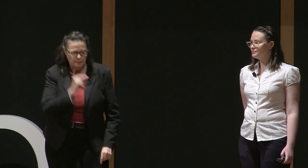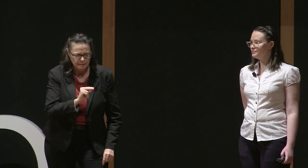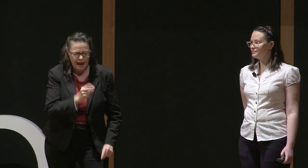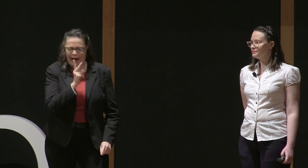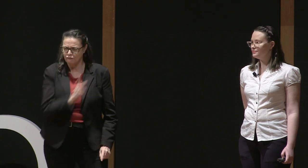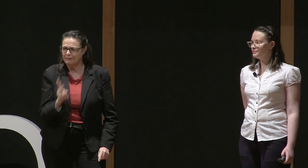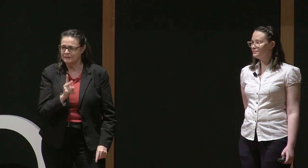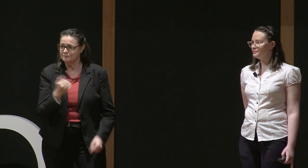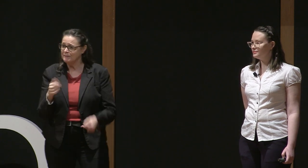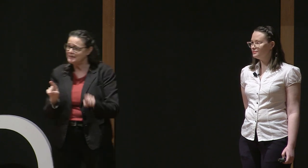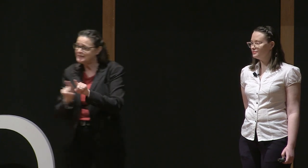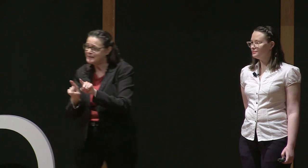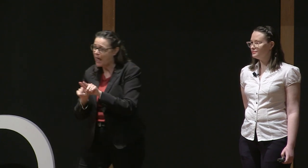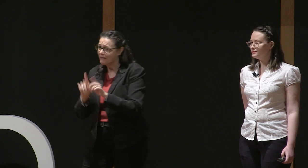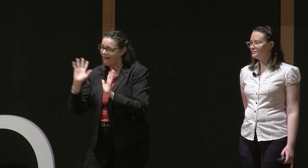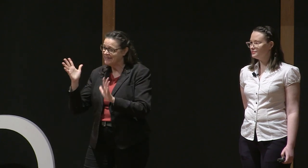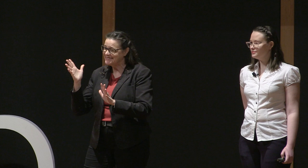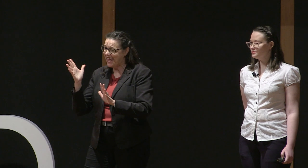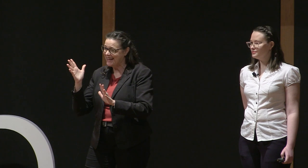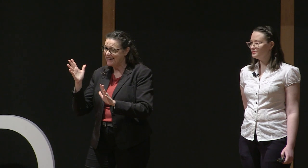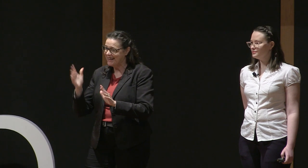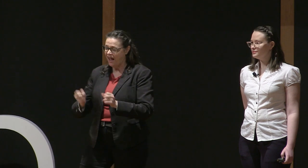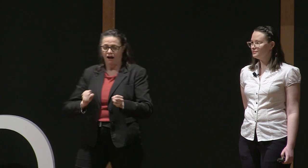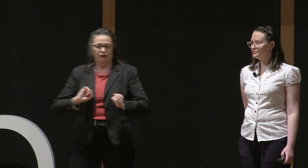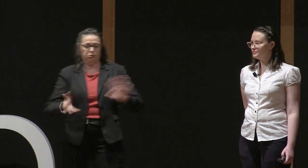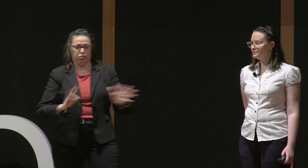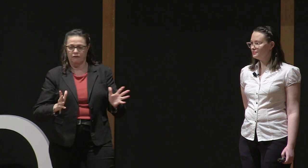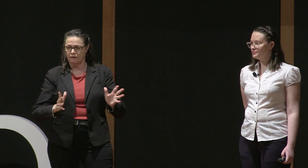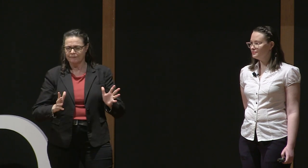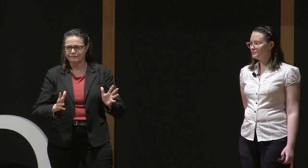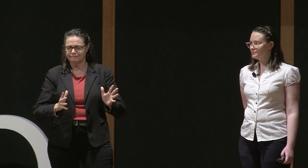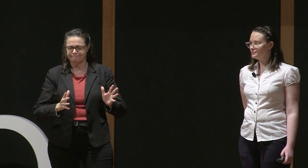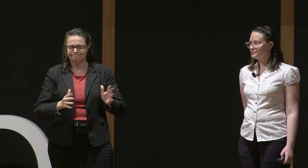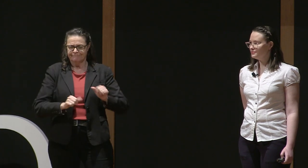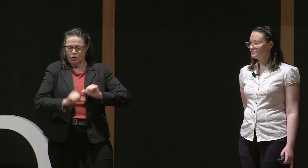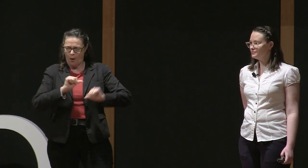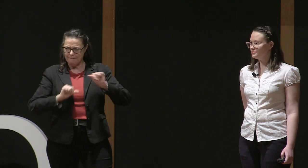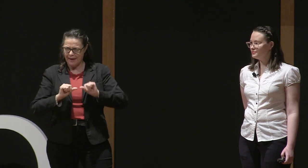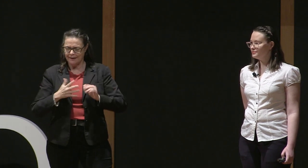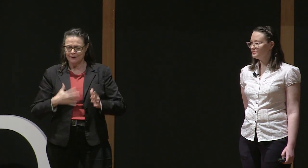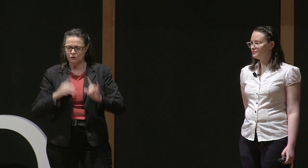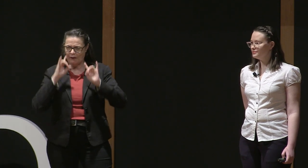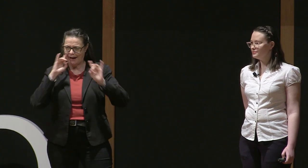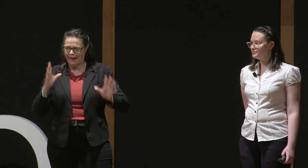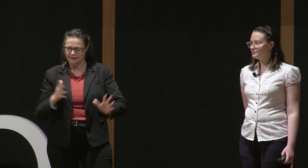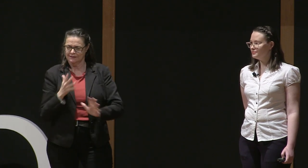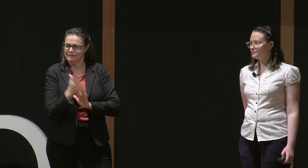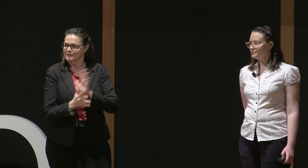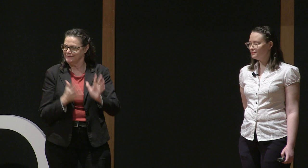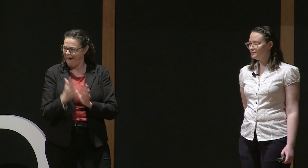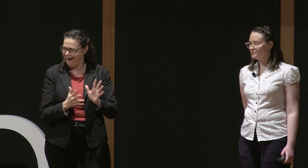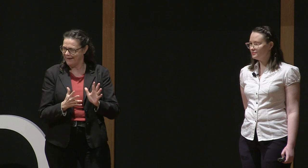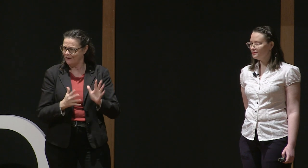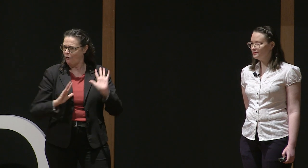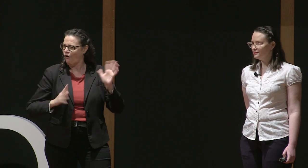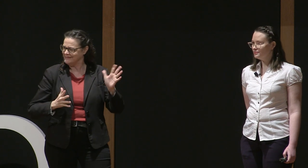be the similar case with Auslan we found. We needed to think about how we signed it. And if it wasn't understood, think about how that